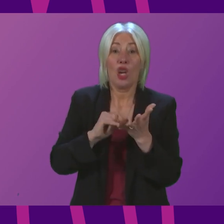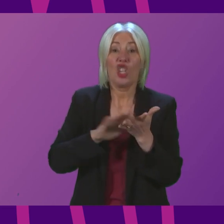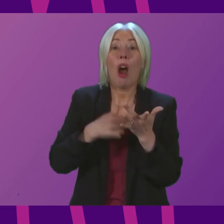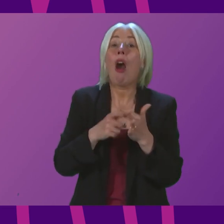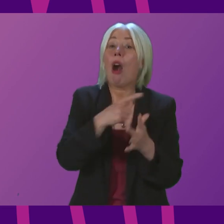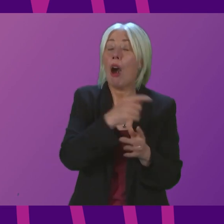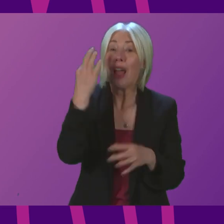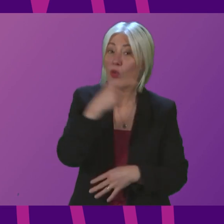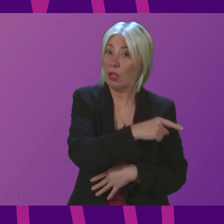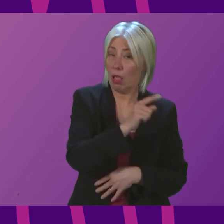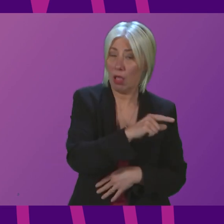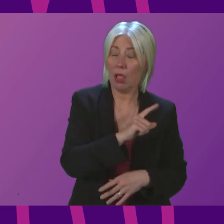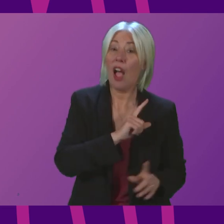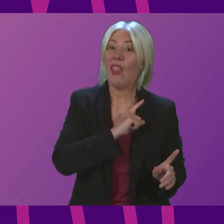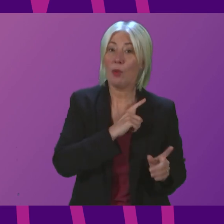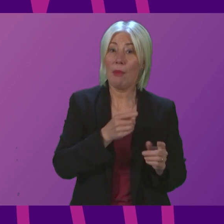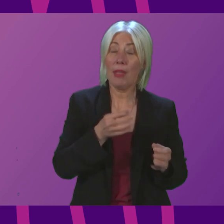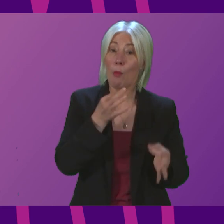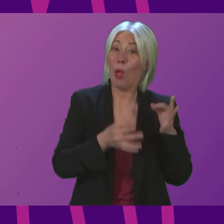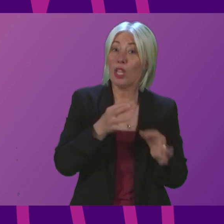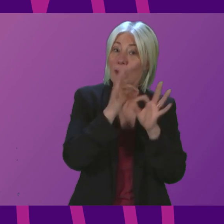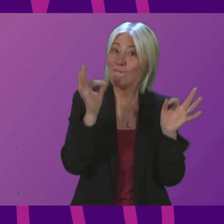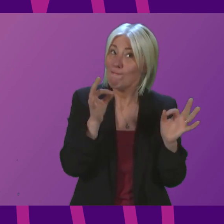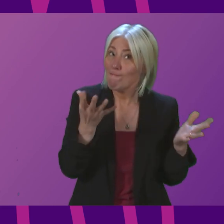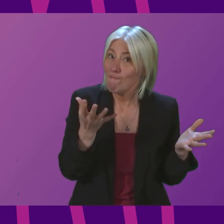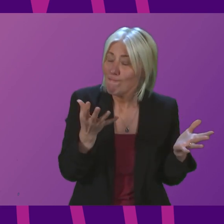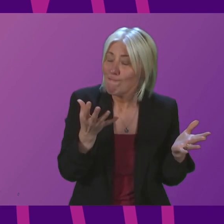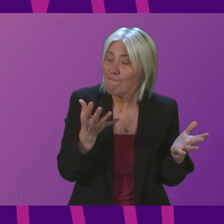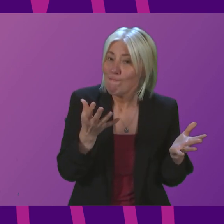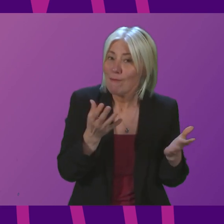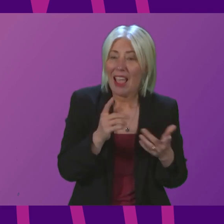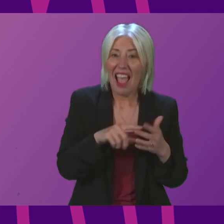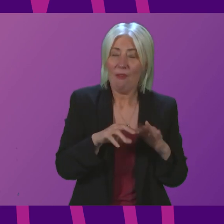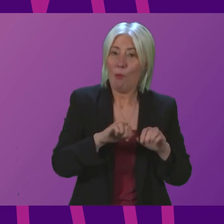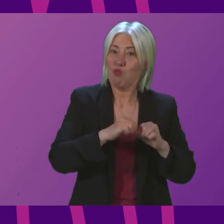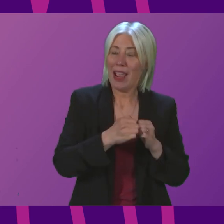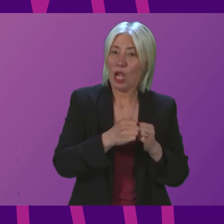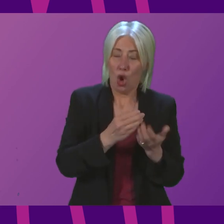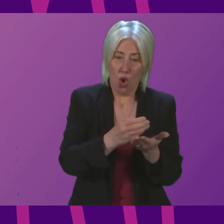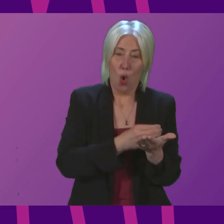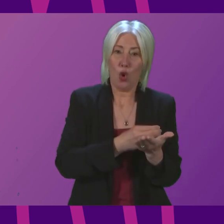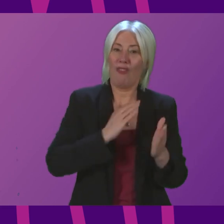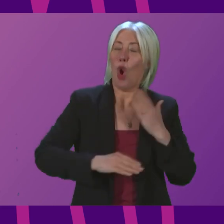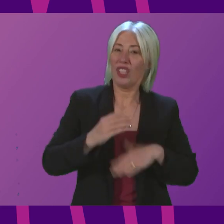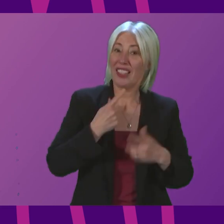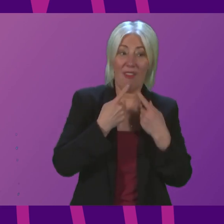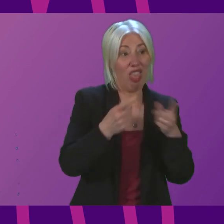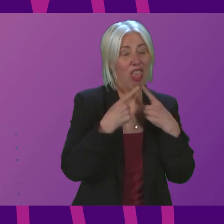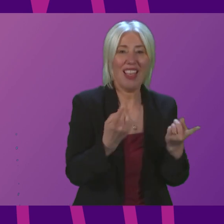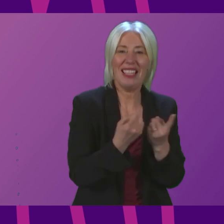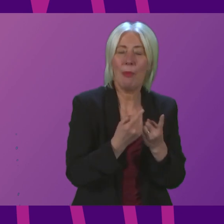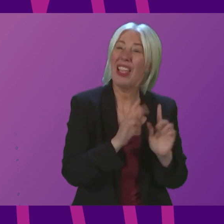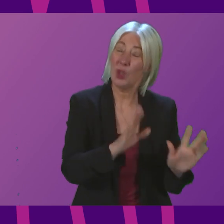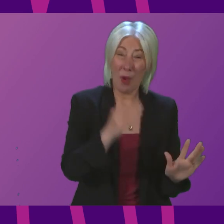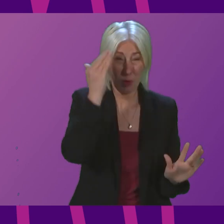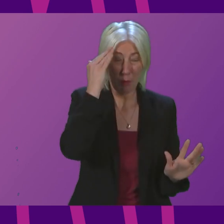politicians are silent on the issue as well, because if they were not silent, they would be in breach of their code of conduct. So, I think we